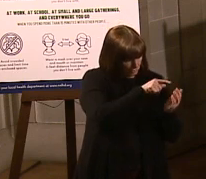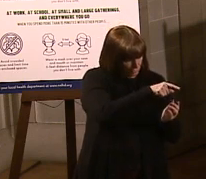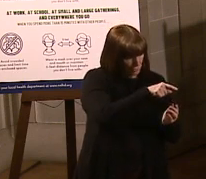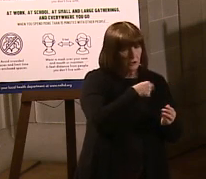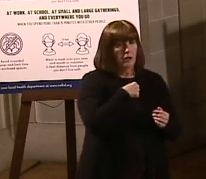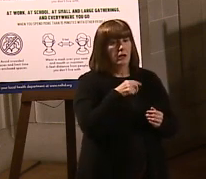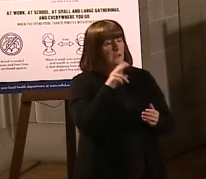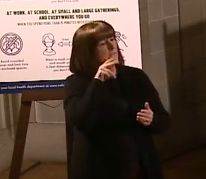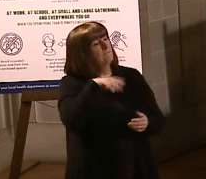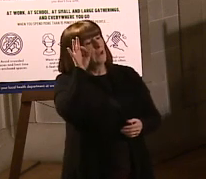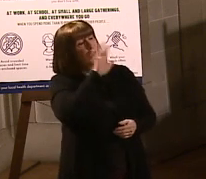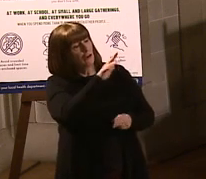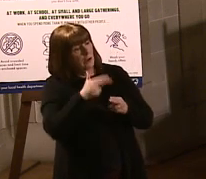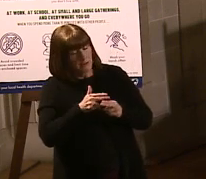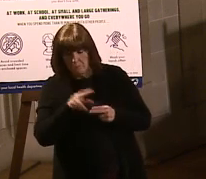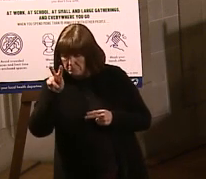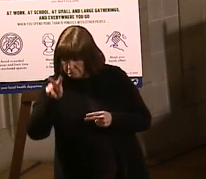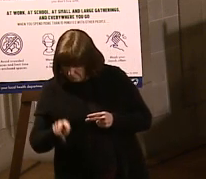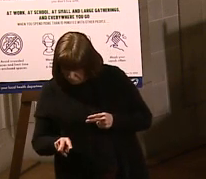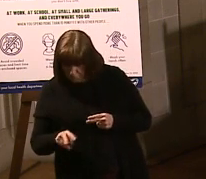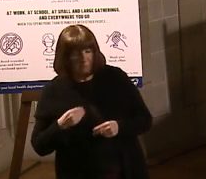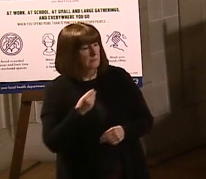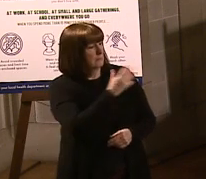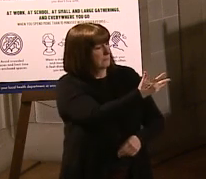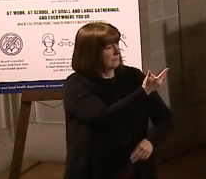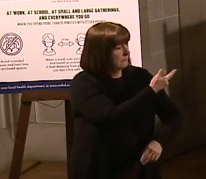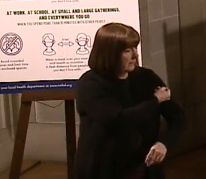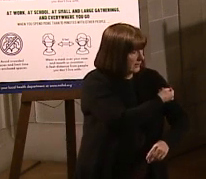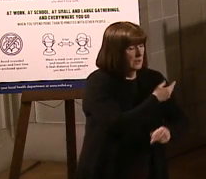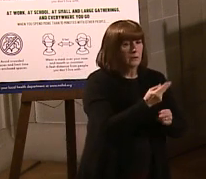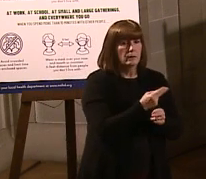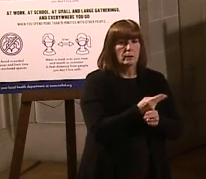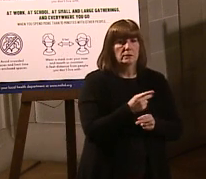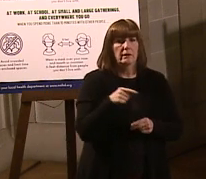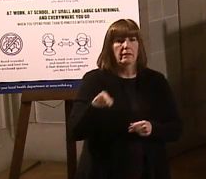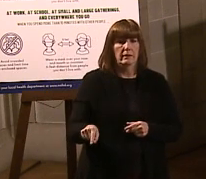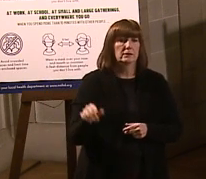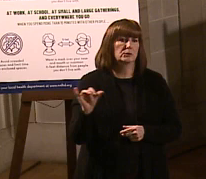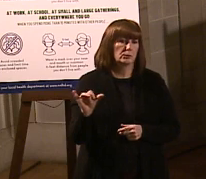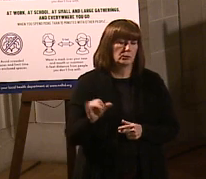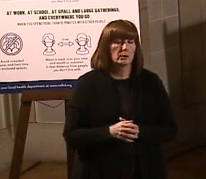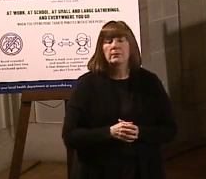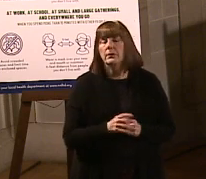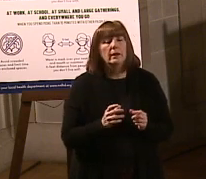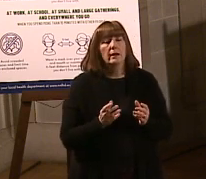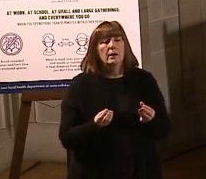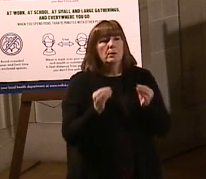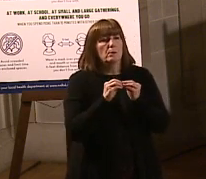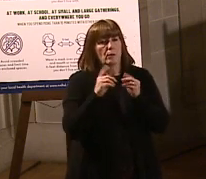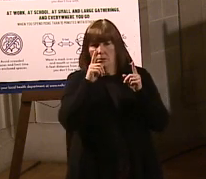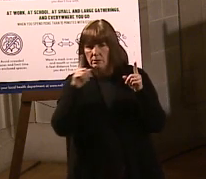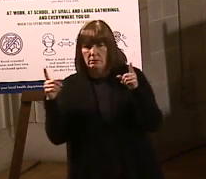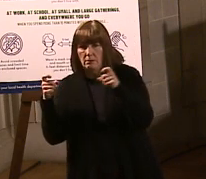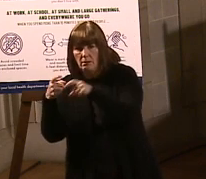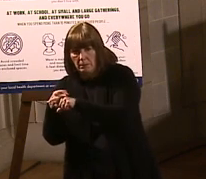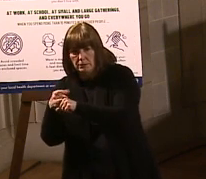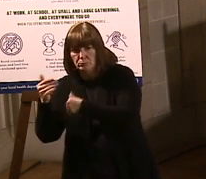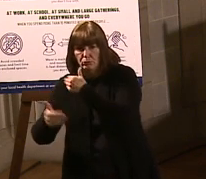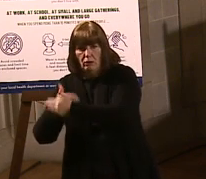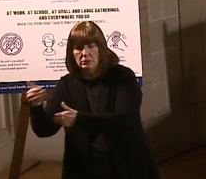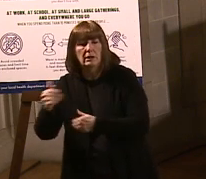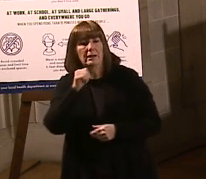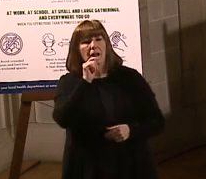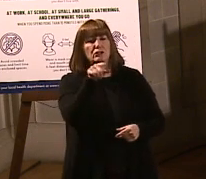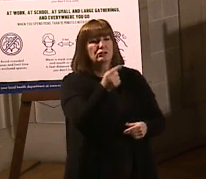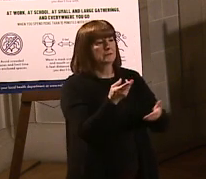would be able to look you up, and then I would be able to administer the vaccine using this product as well. So it's a much more complex process, not